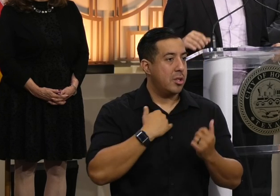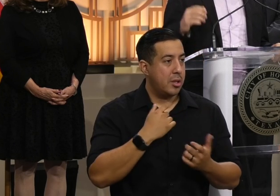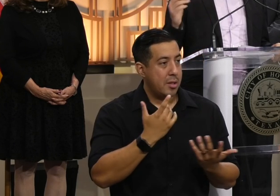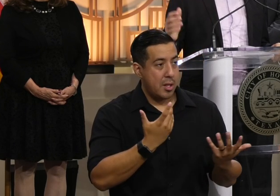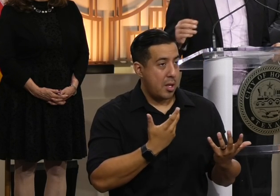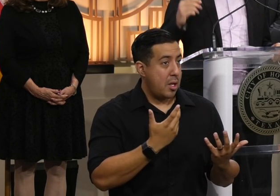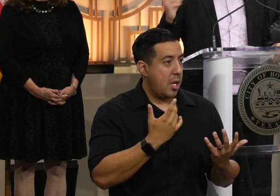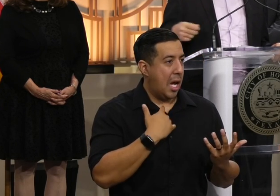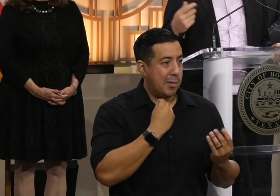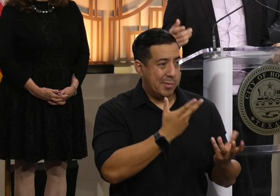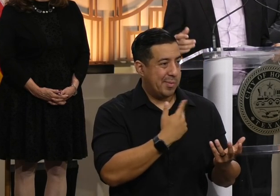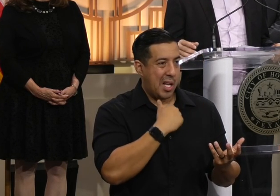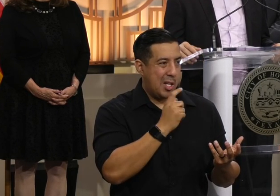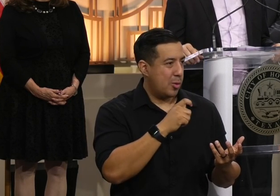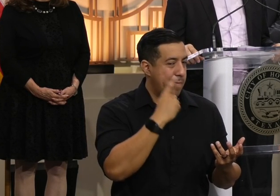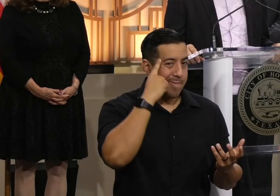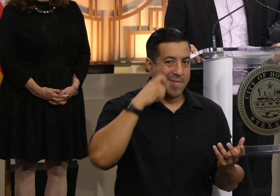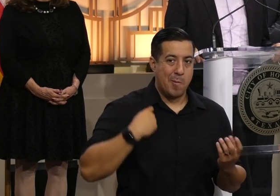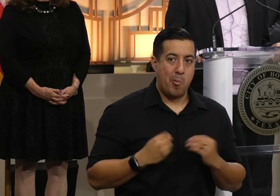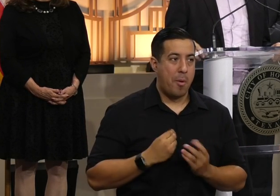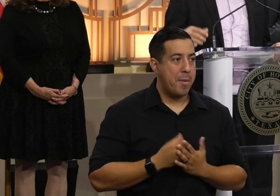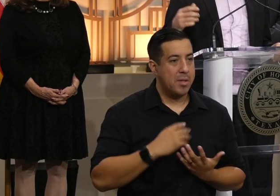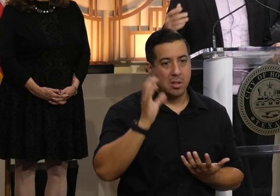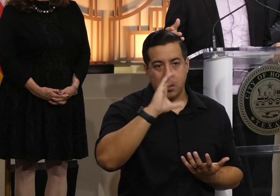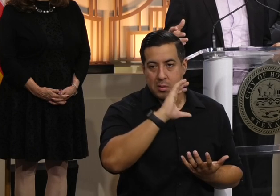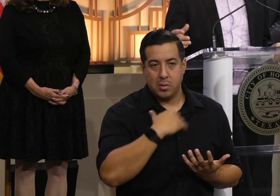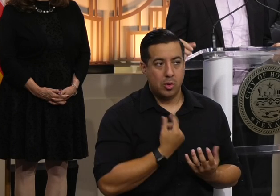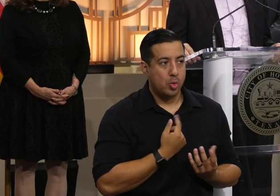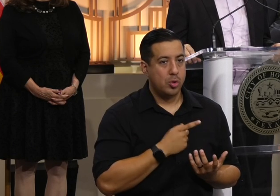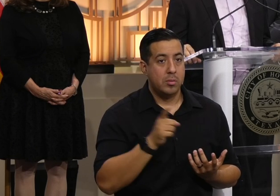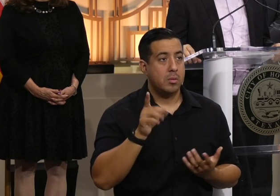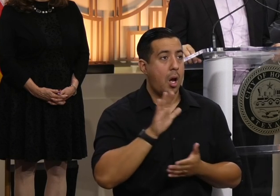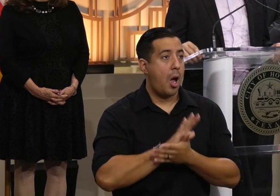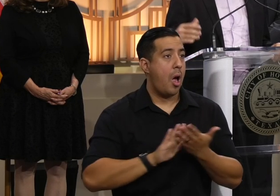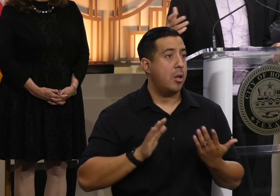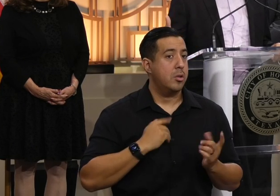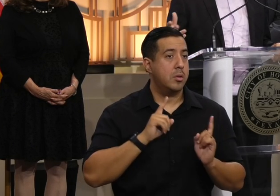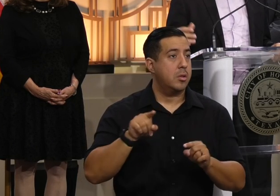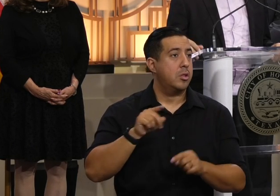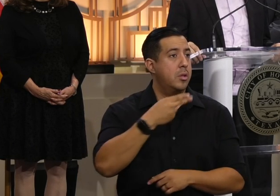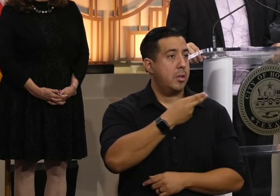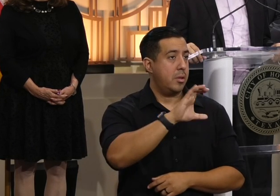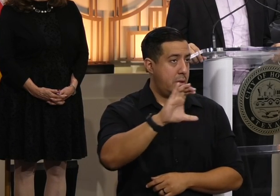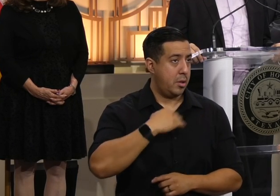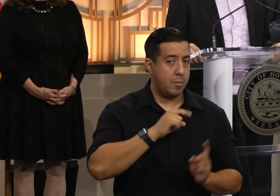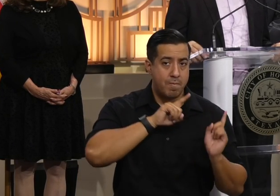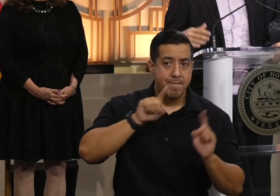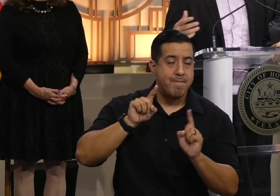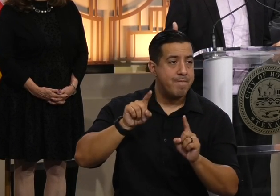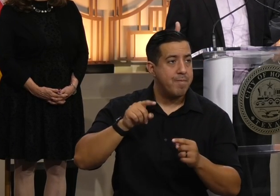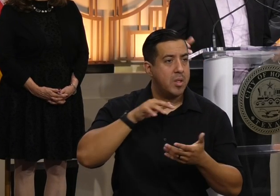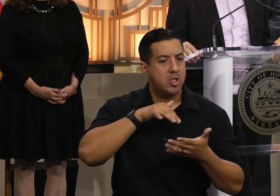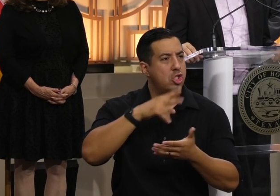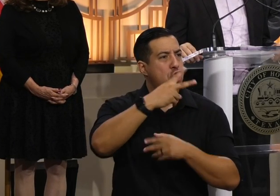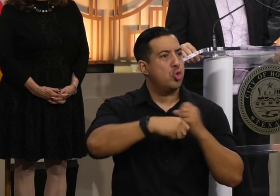think this is going to work. So I need to make more money. And then I went to college. So I started Houston Community College, studied that